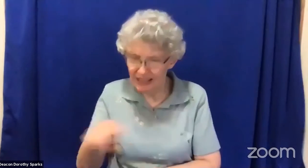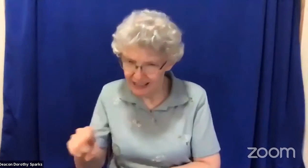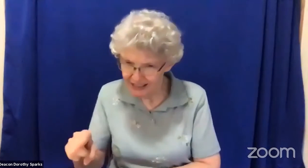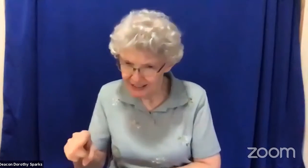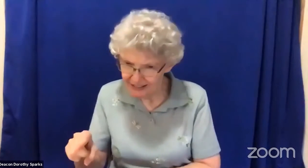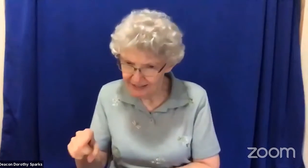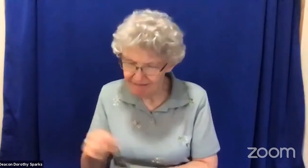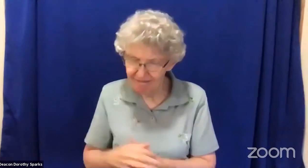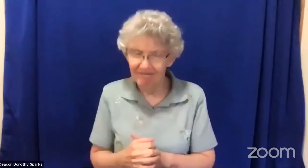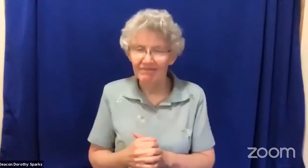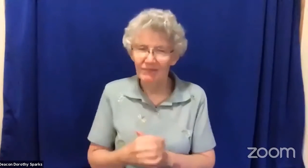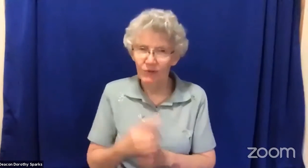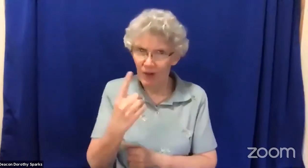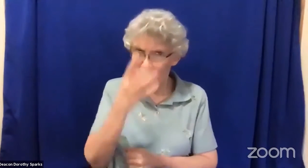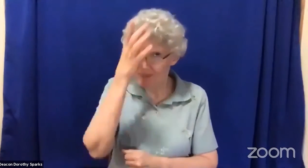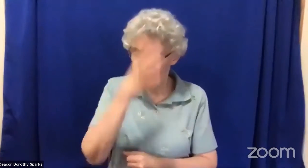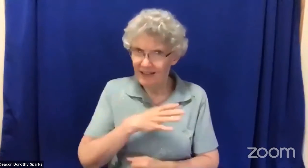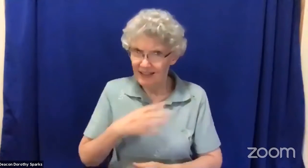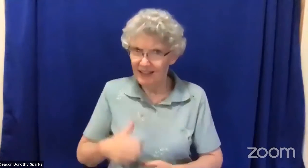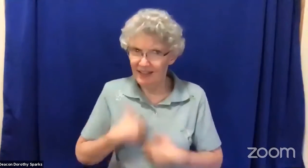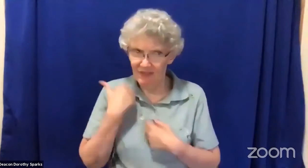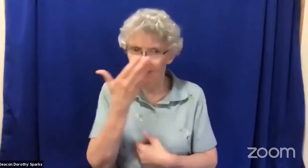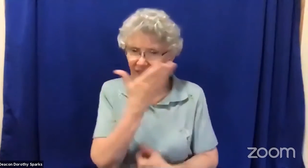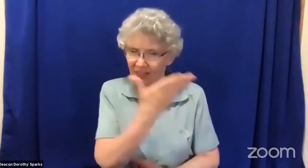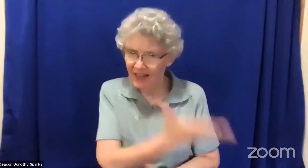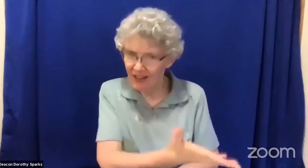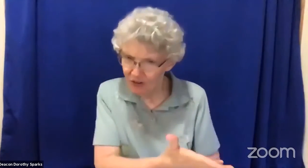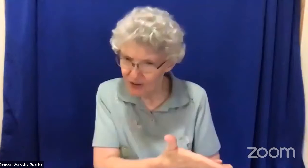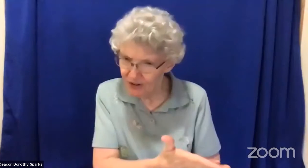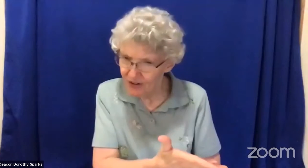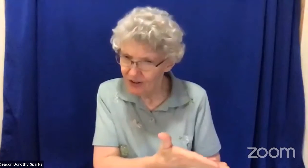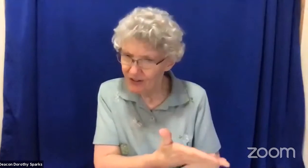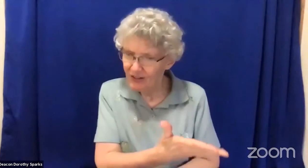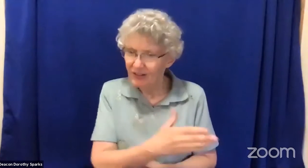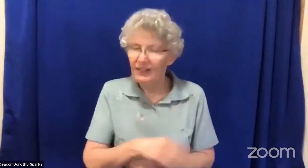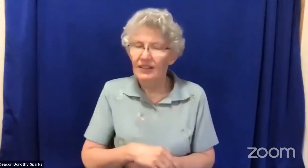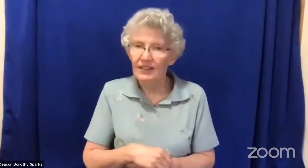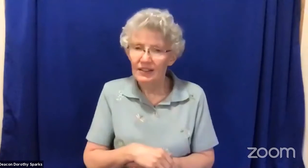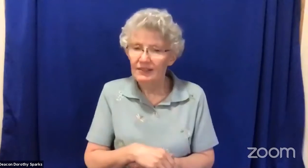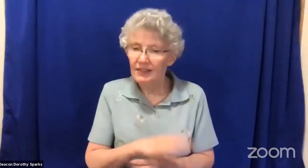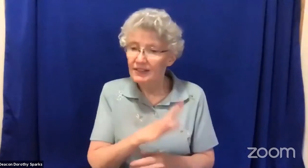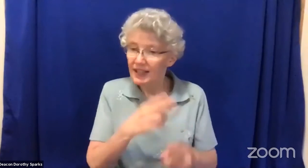many years ago a man named Job lived in the land of Uth